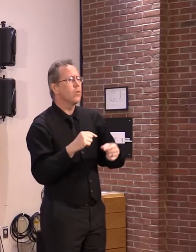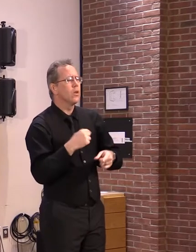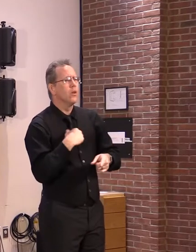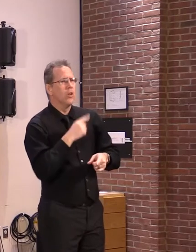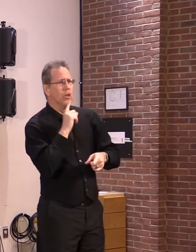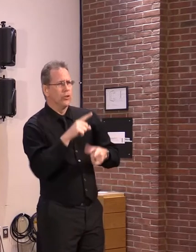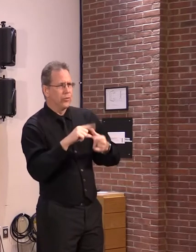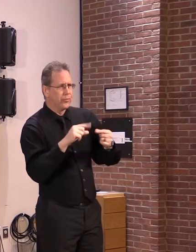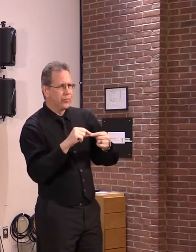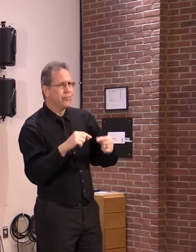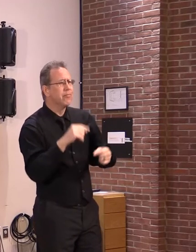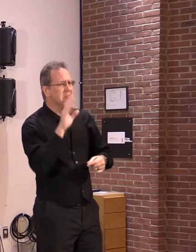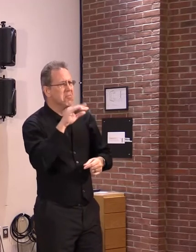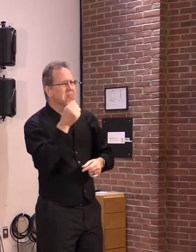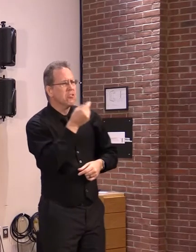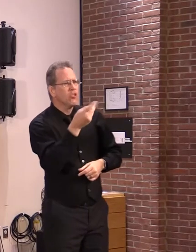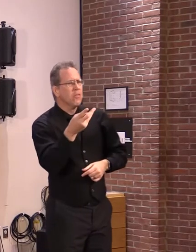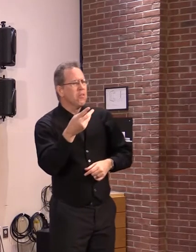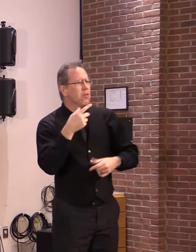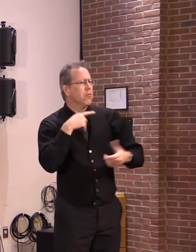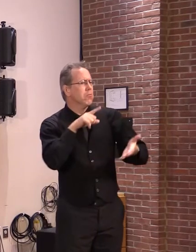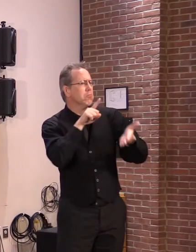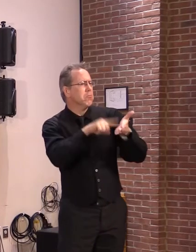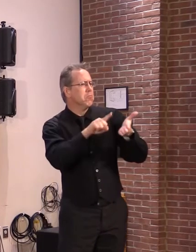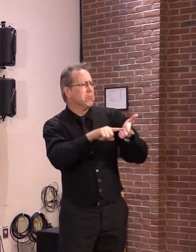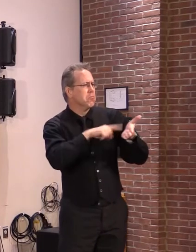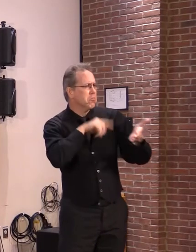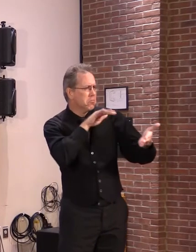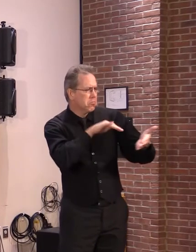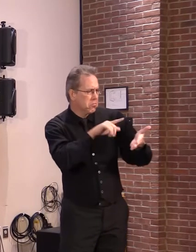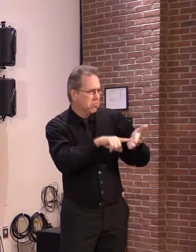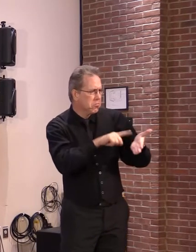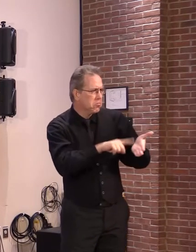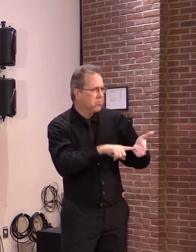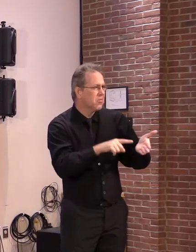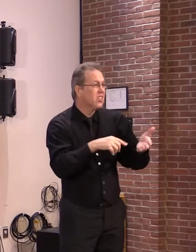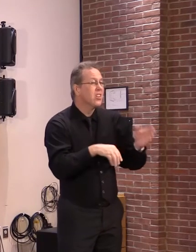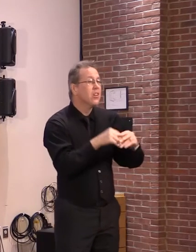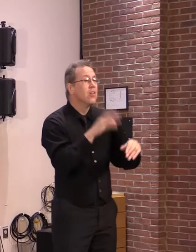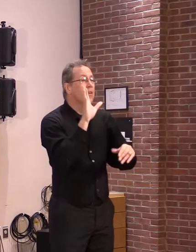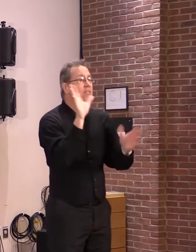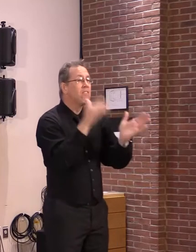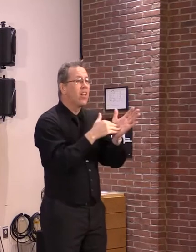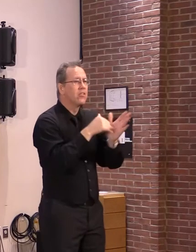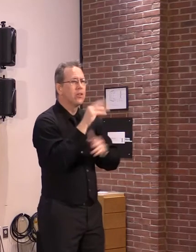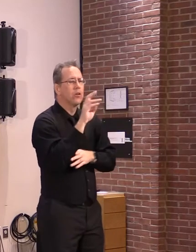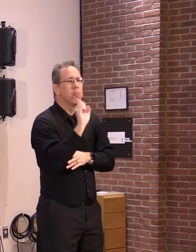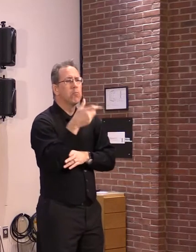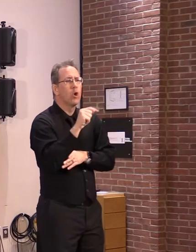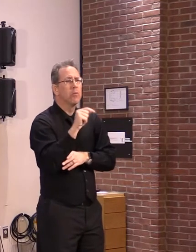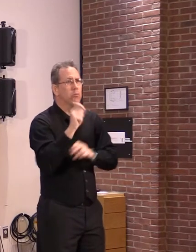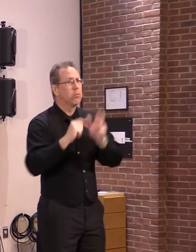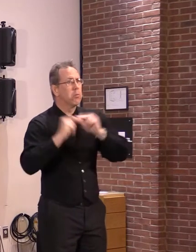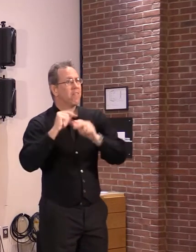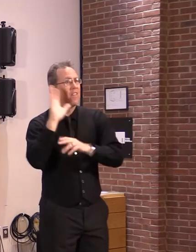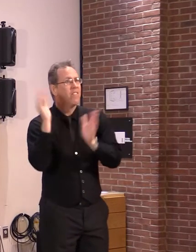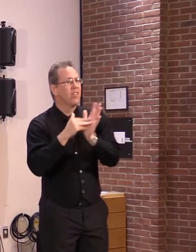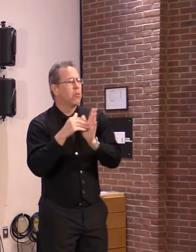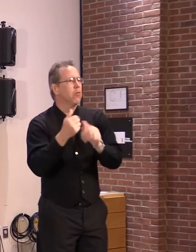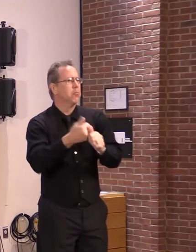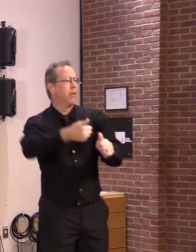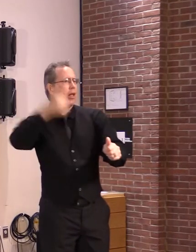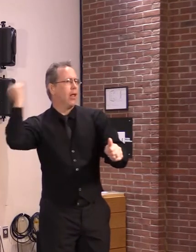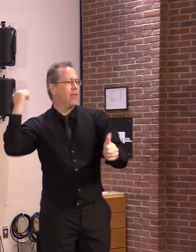studies that have shown we are over 5,000 units behind in our housing stock just for the existing